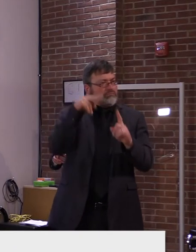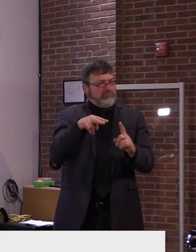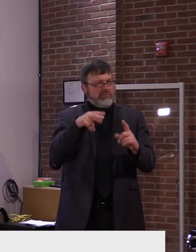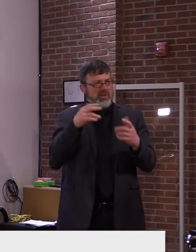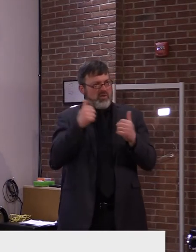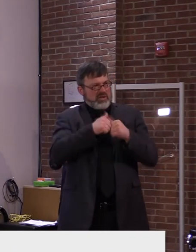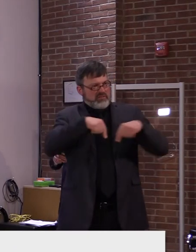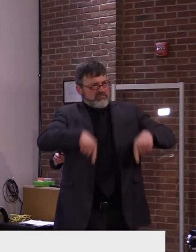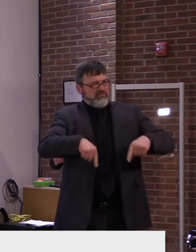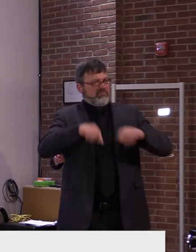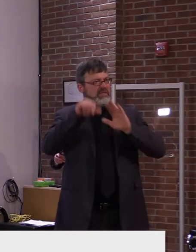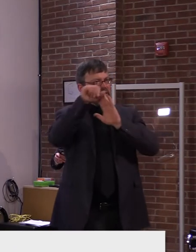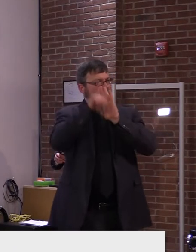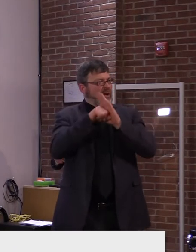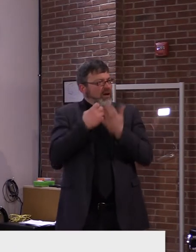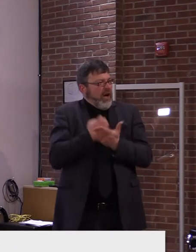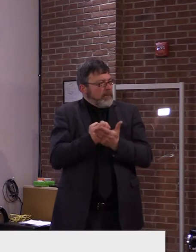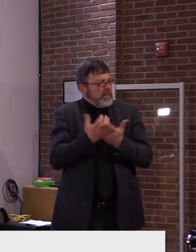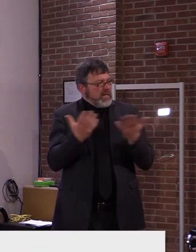early results.